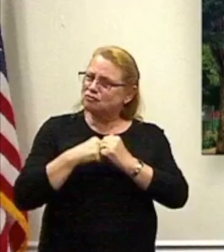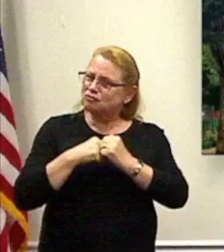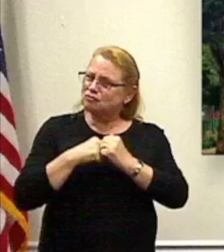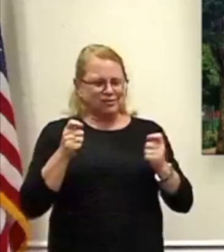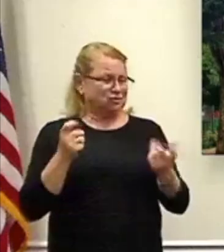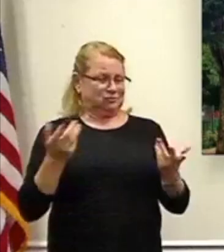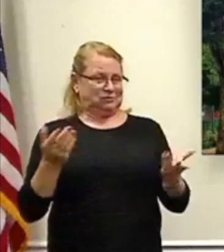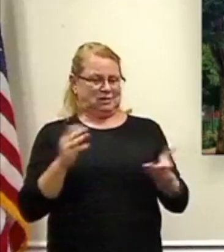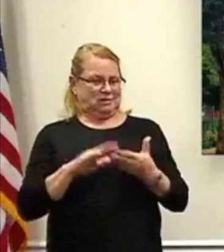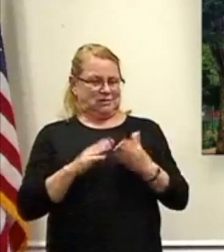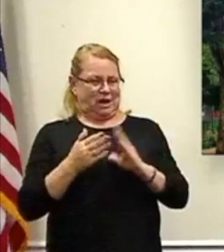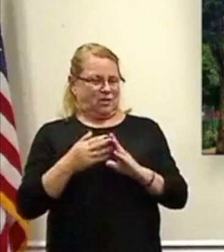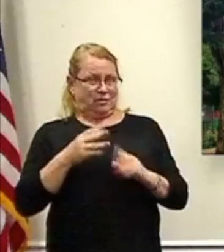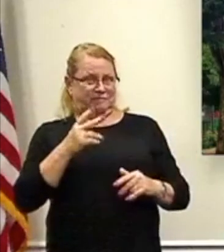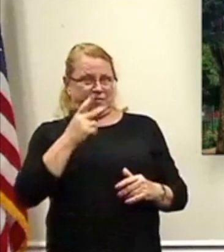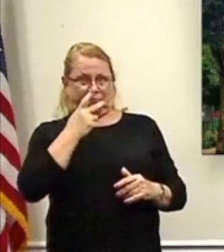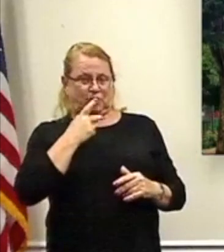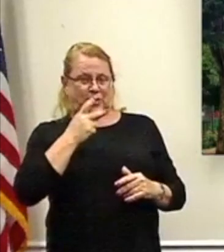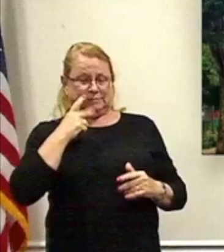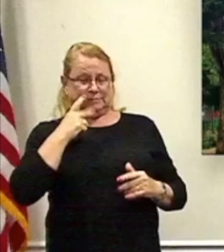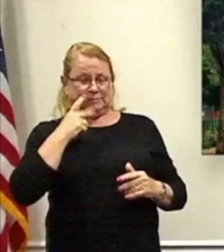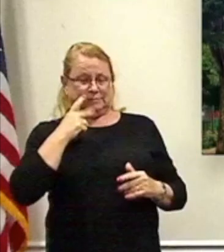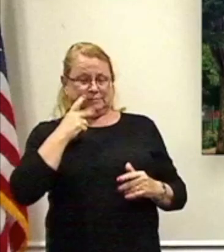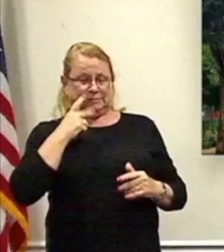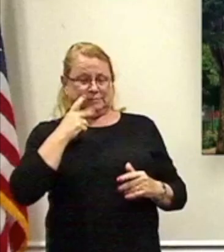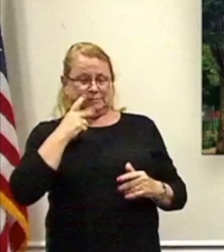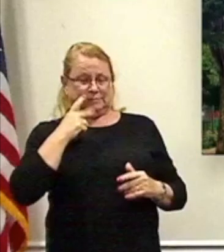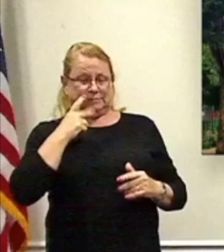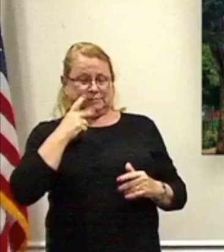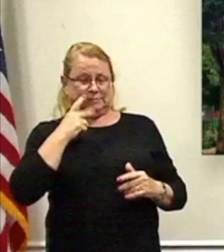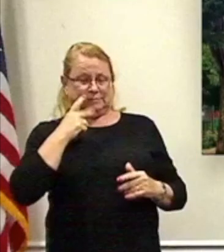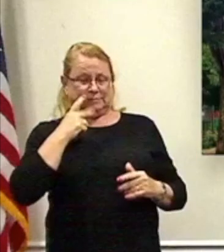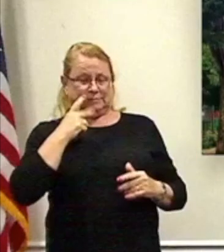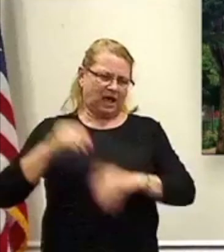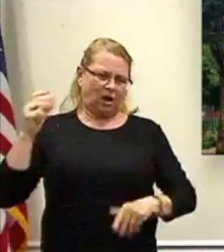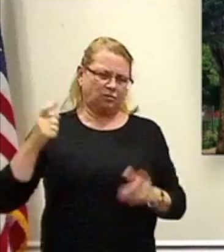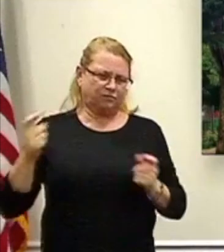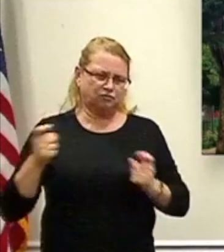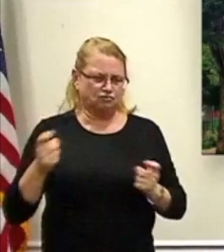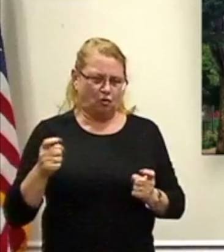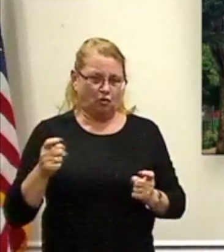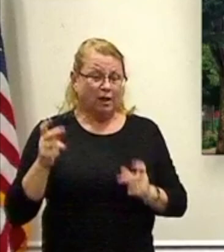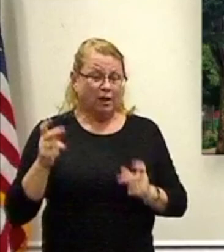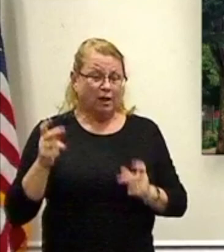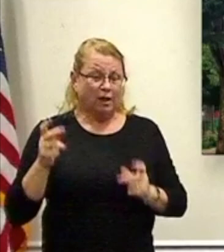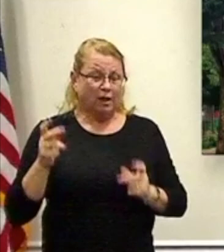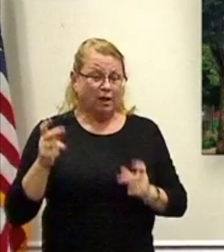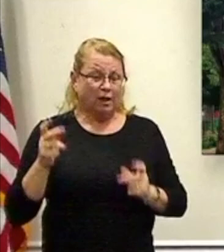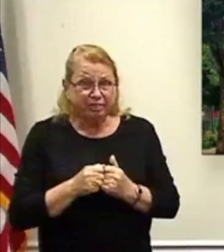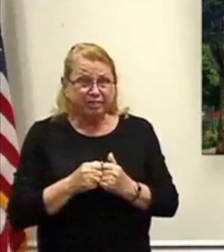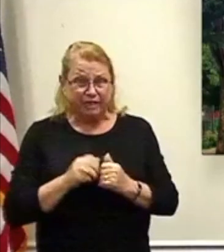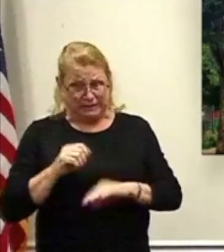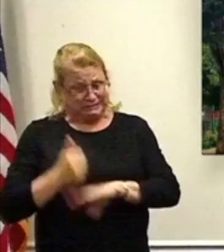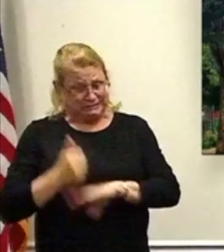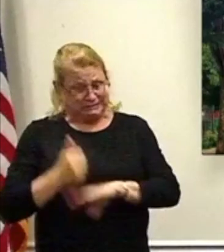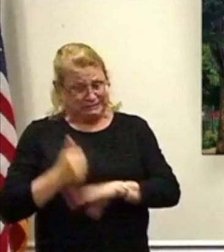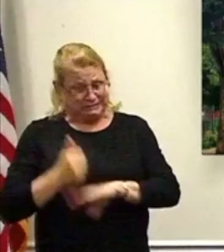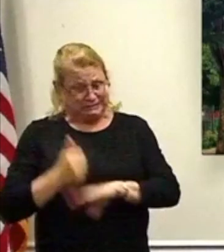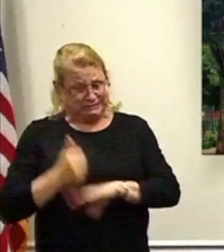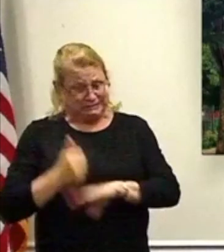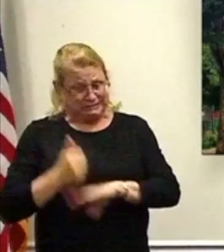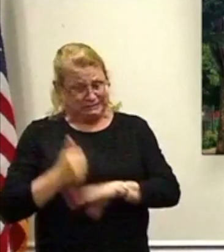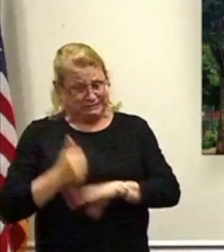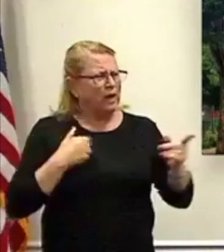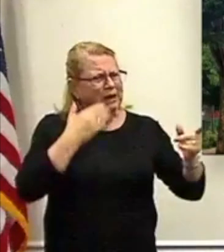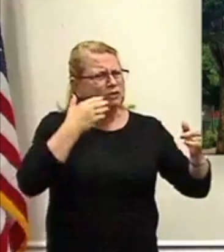what they're charging the fire tax. People here are on fixed income. We had a good volunteer organization, and it got destroyed because